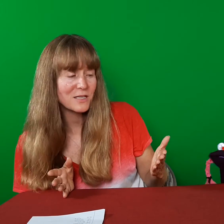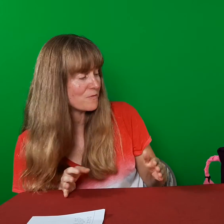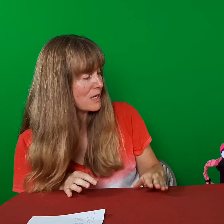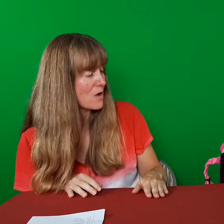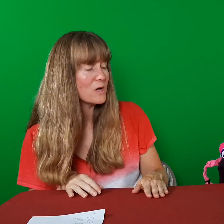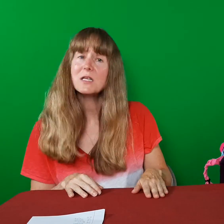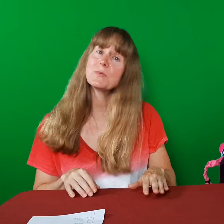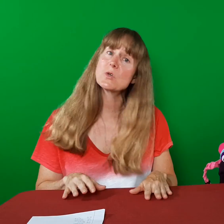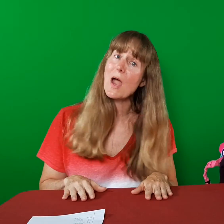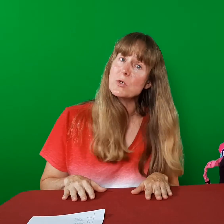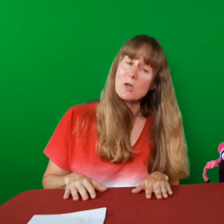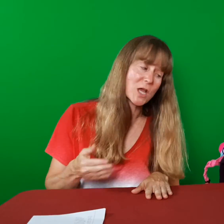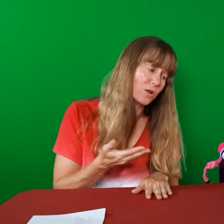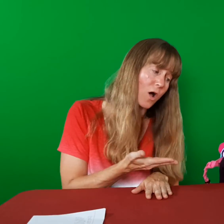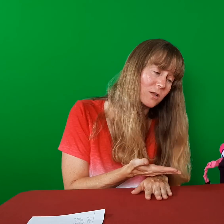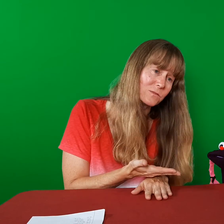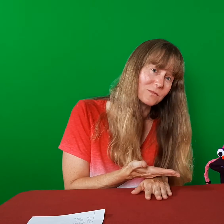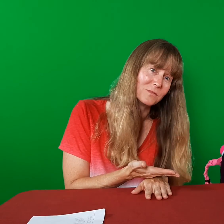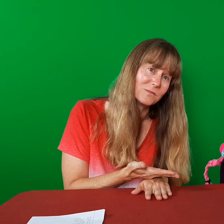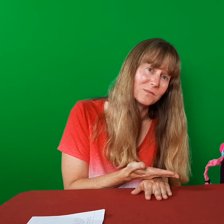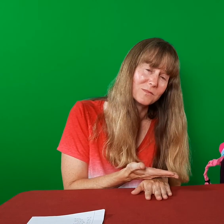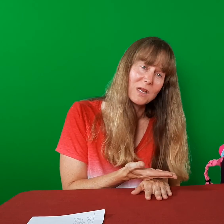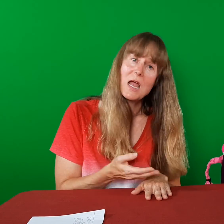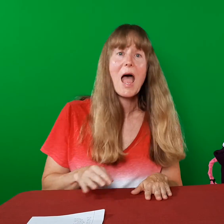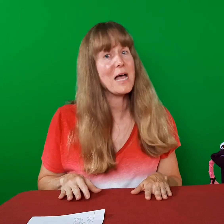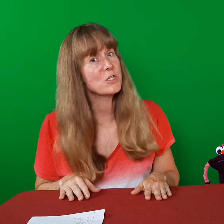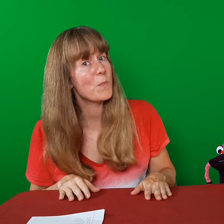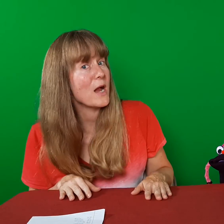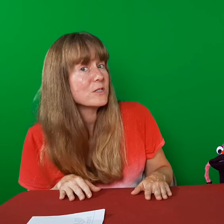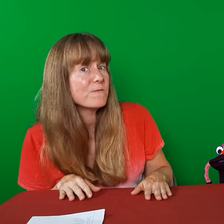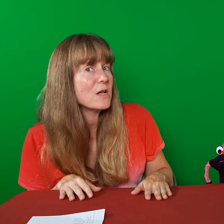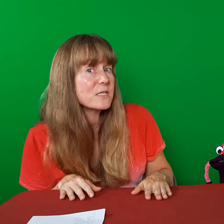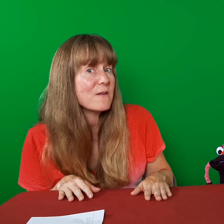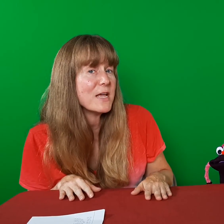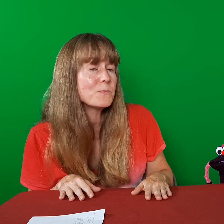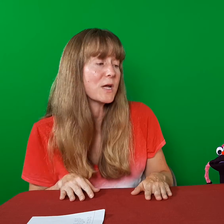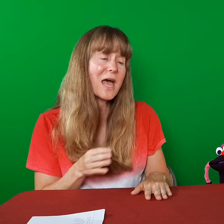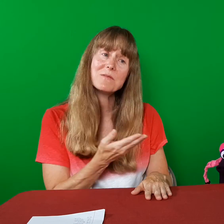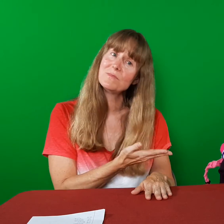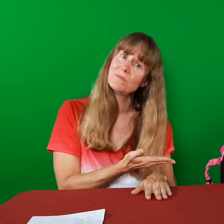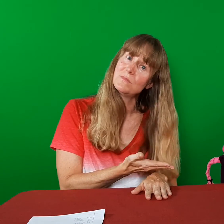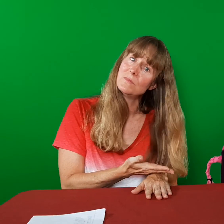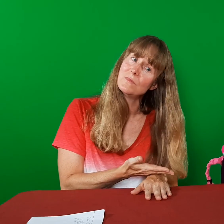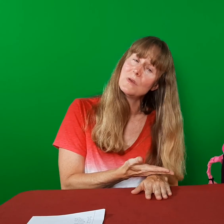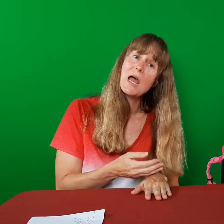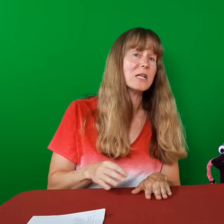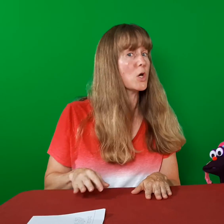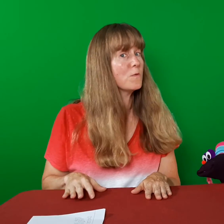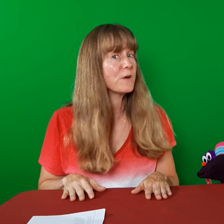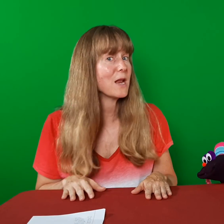this video. Subscribe to our channel called Nitty Gritty Phonics. Ask your parents to follow us on Facebook at Nitty Gritty Phonics. And don't forget